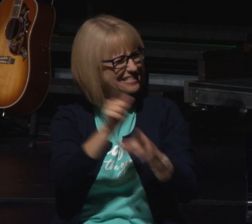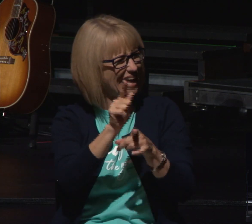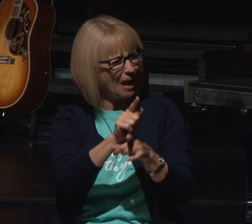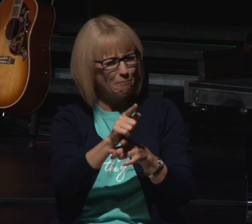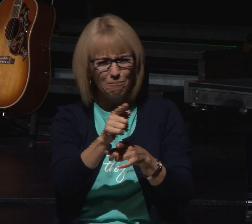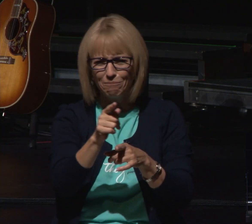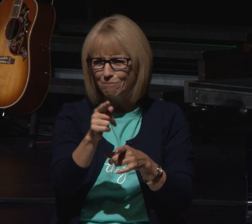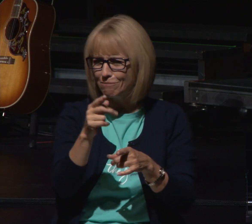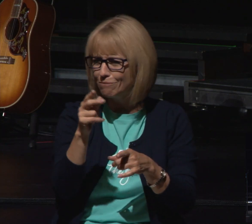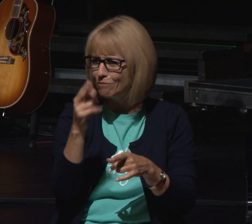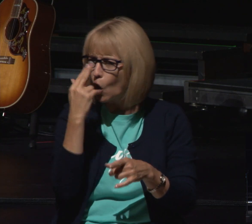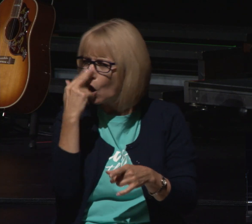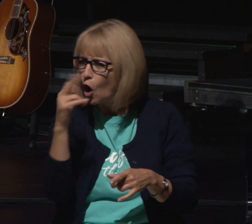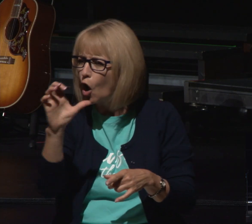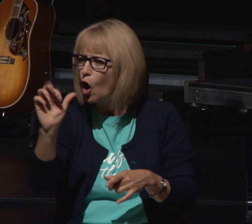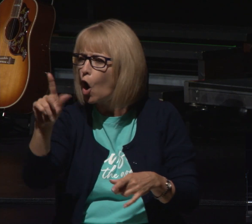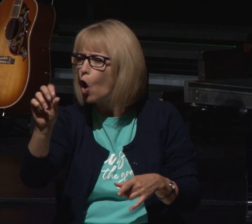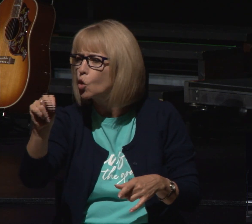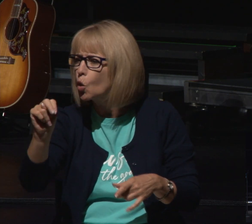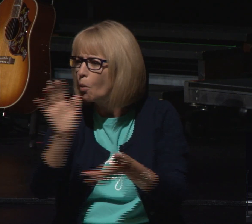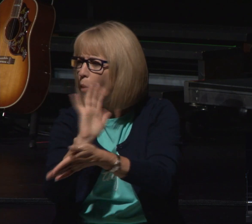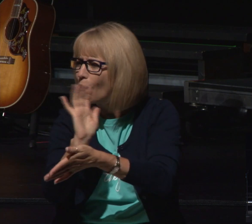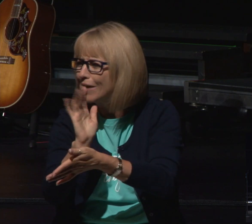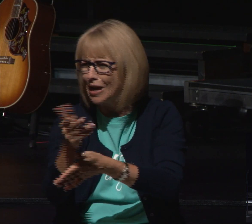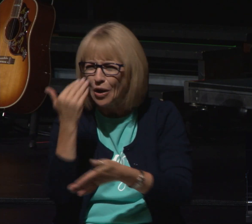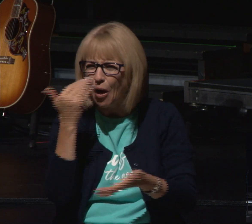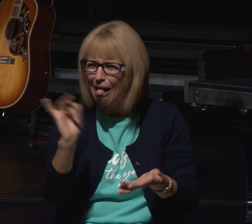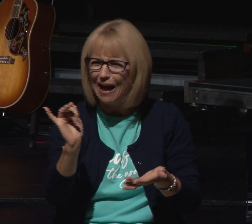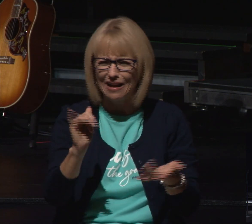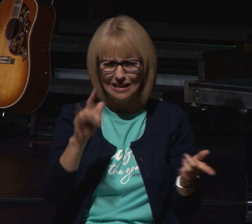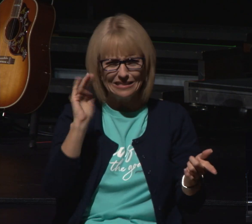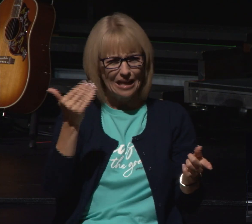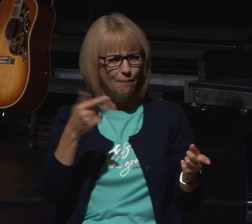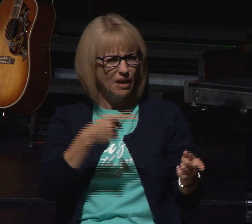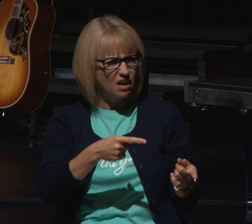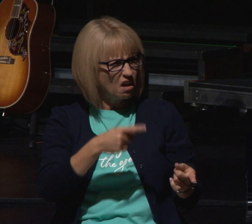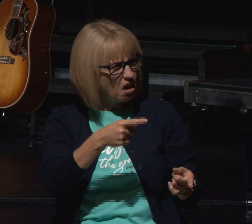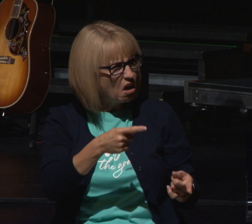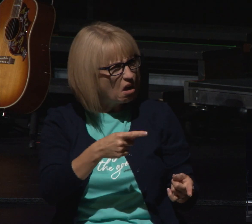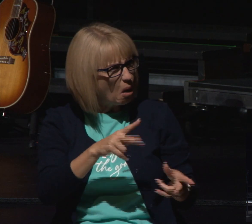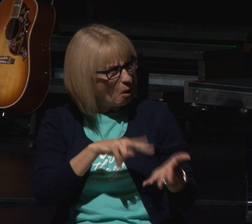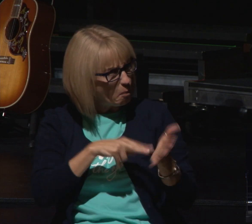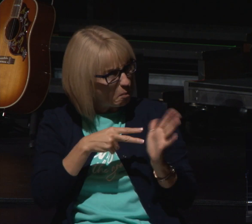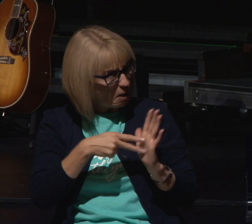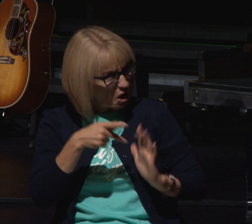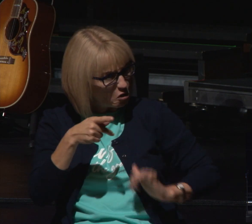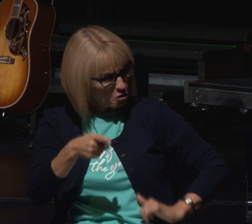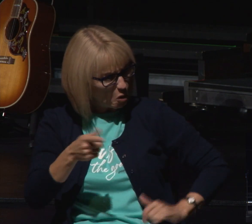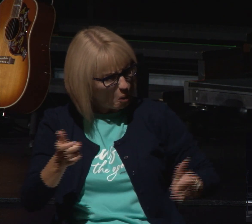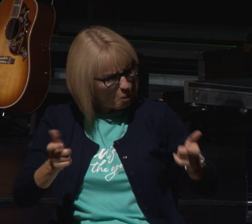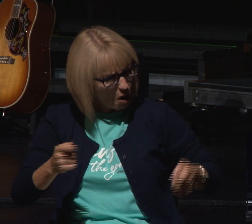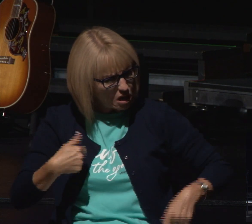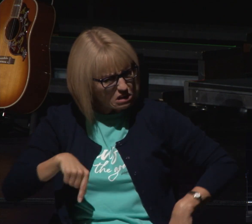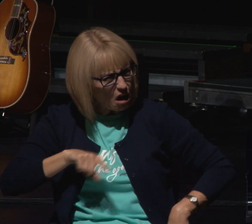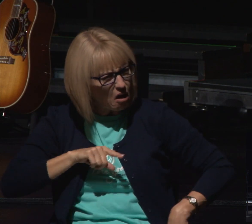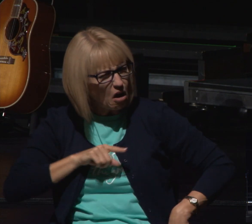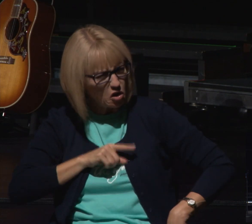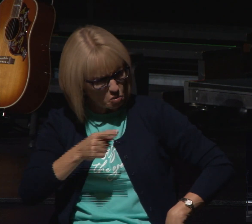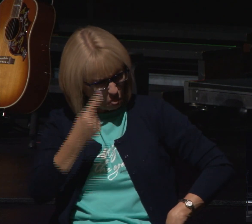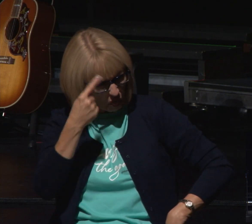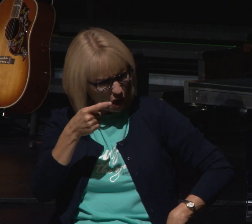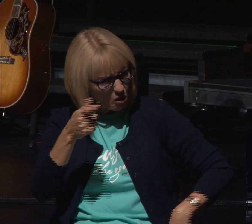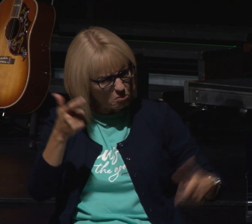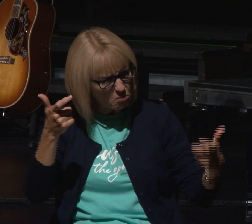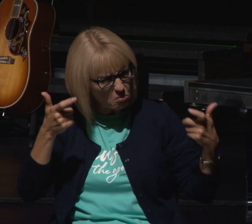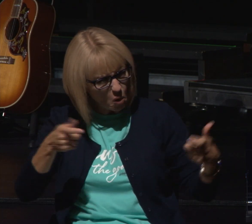a result of that his brothers hated him verse eight his brothers said to him do you intend to reign over us will you actually rule us